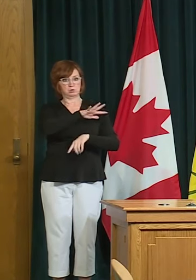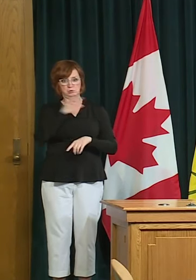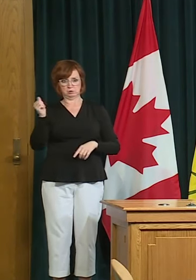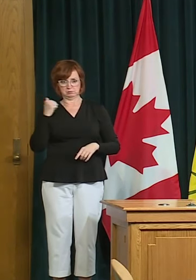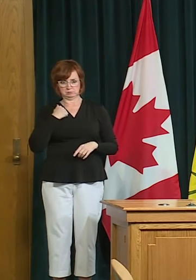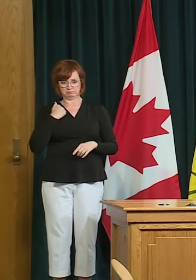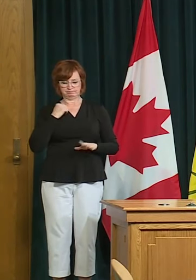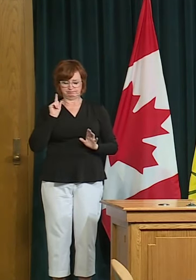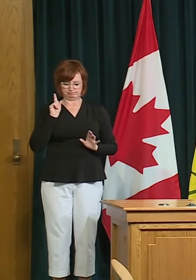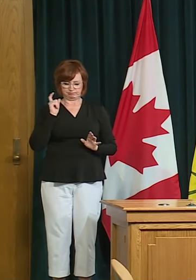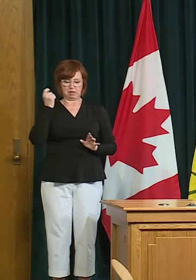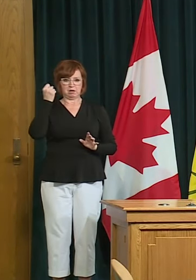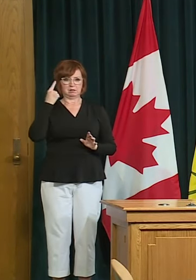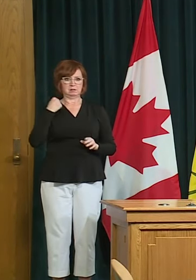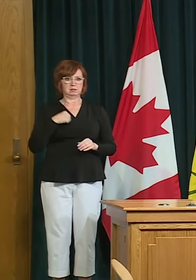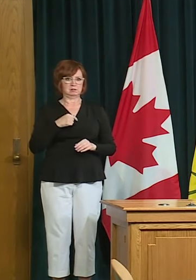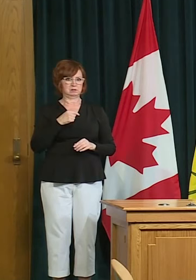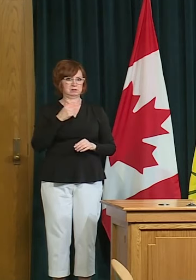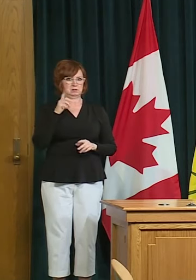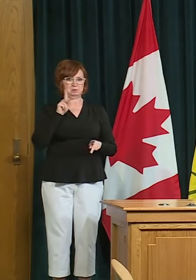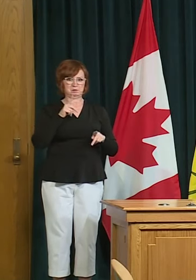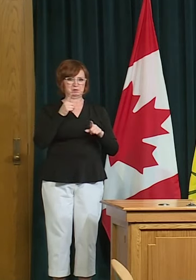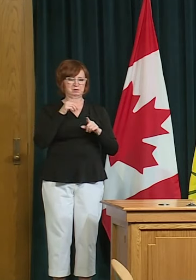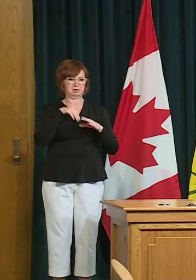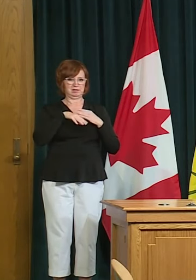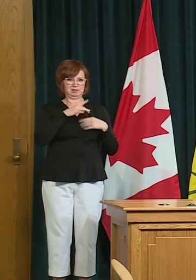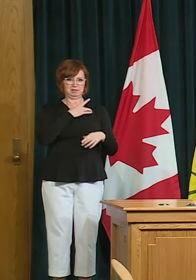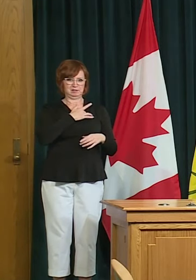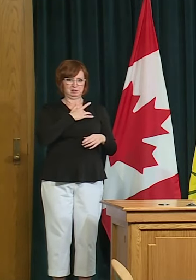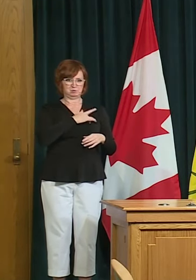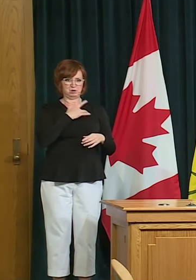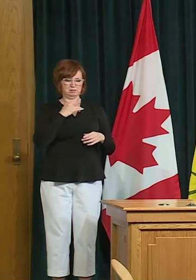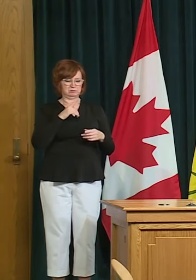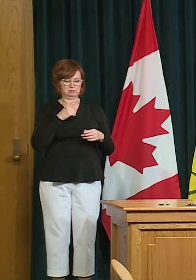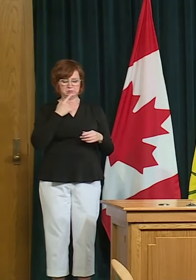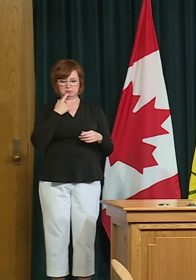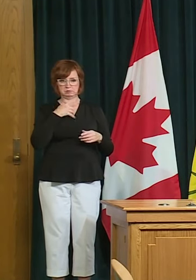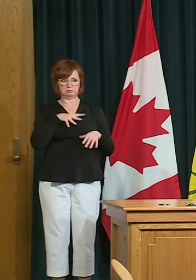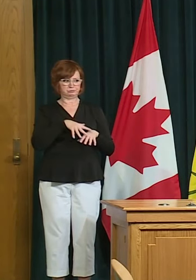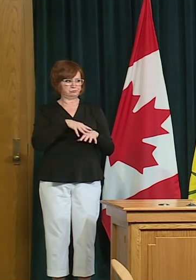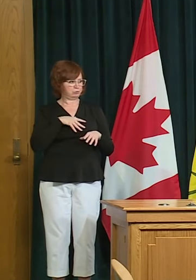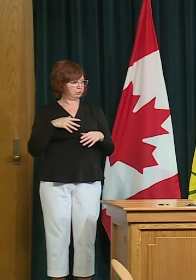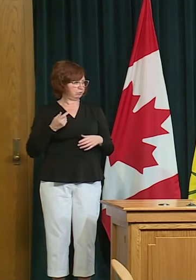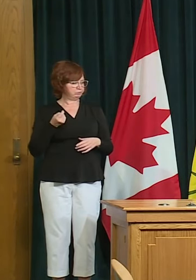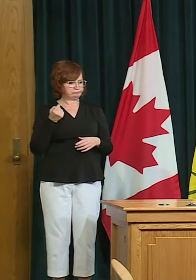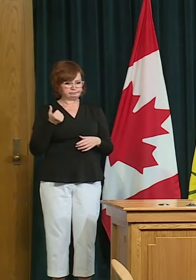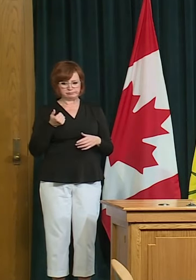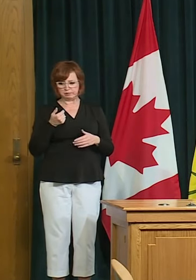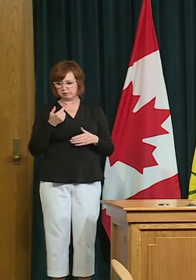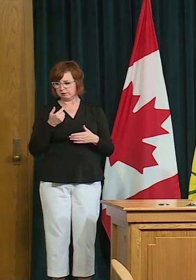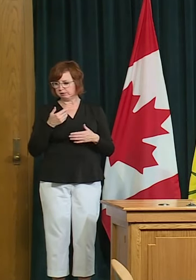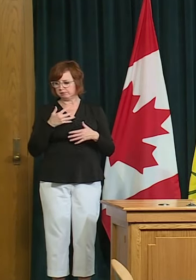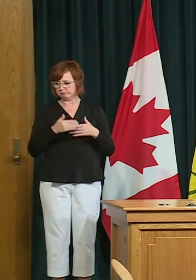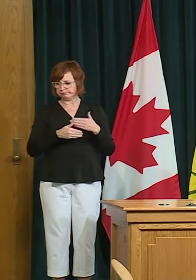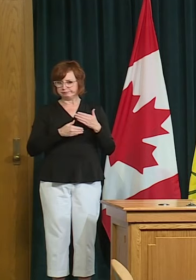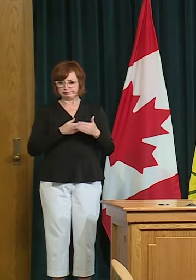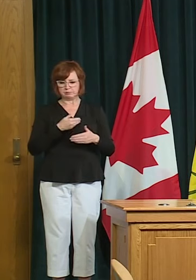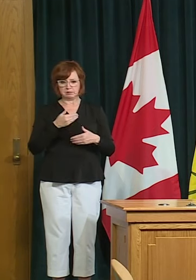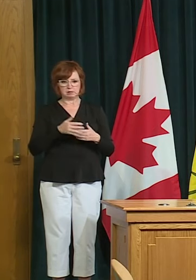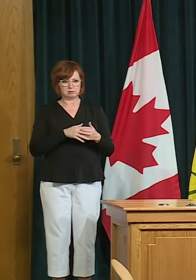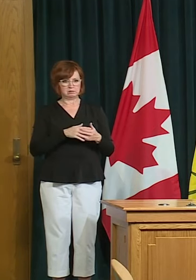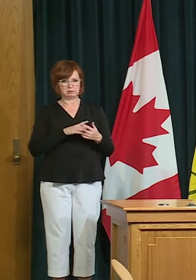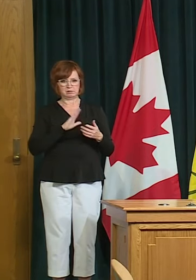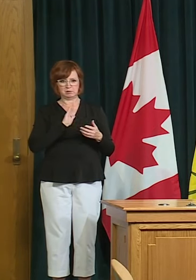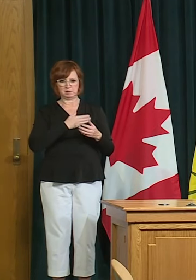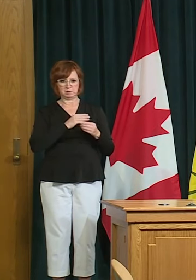are those in the province who feel like we're not moving quickly enough that we've had such low cases and they're saying you know we never actually got to uh